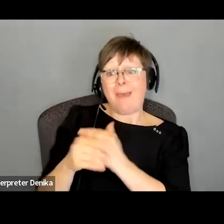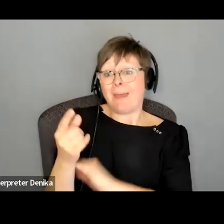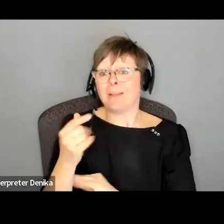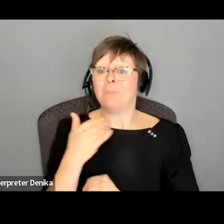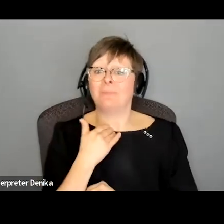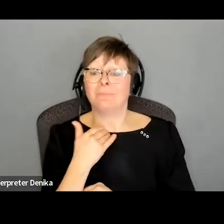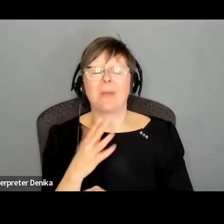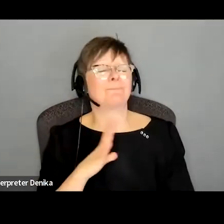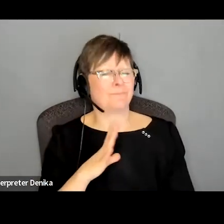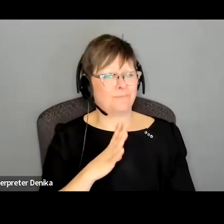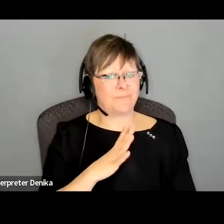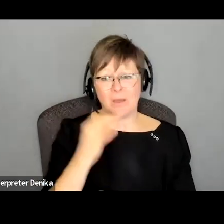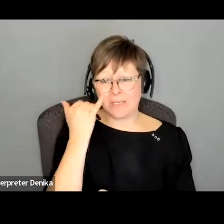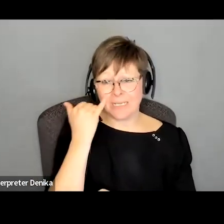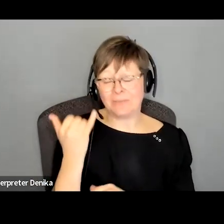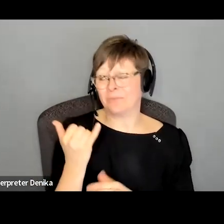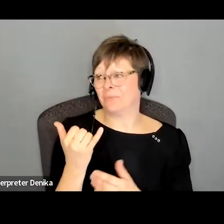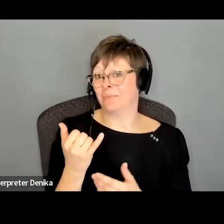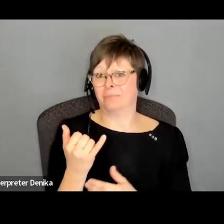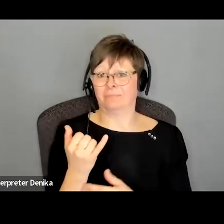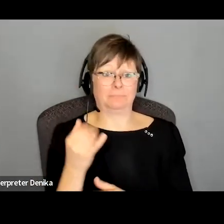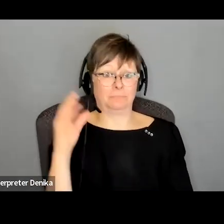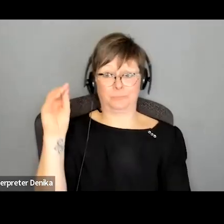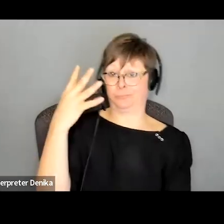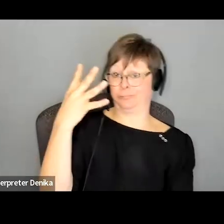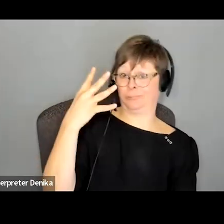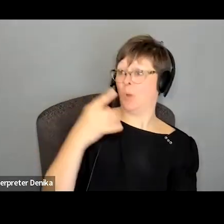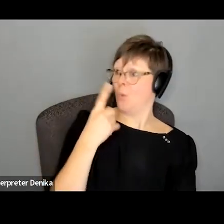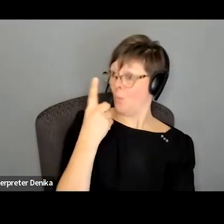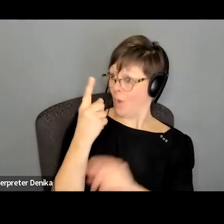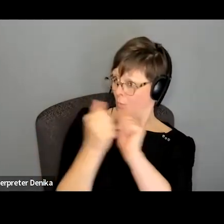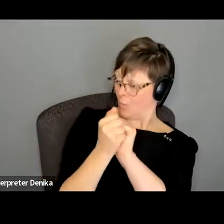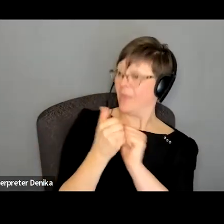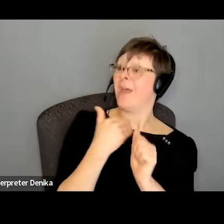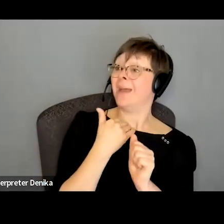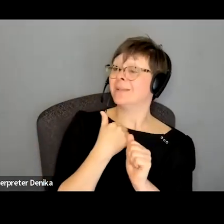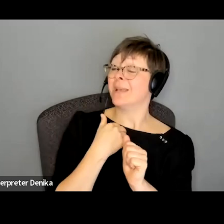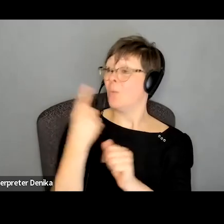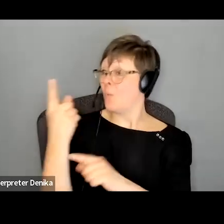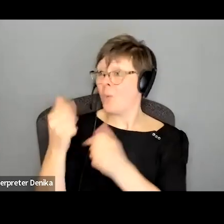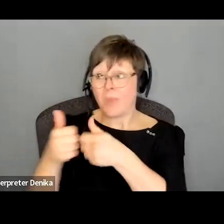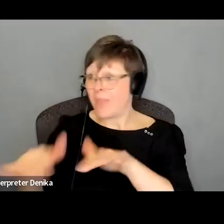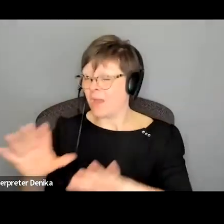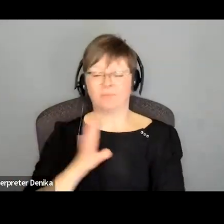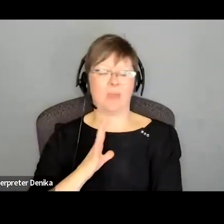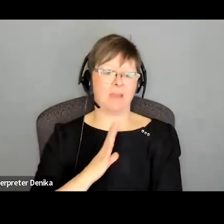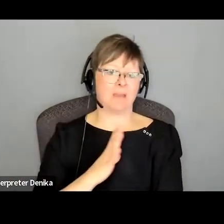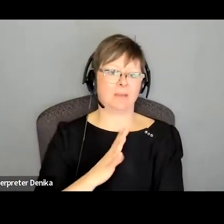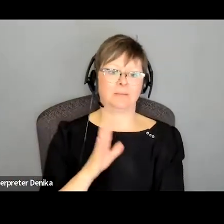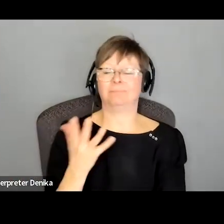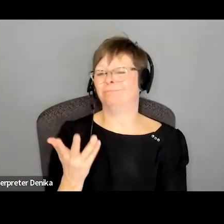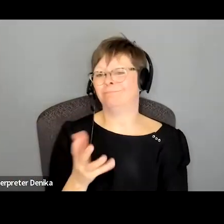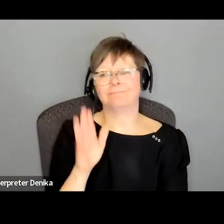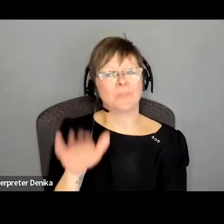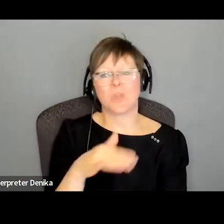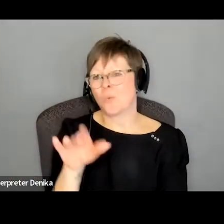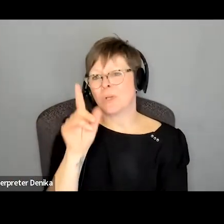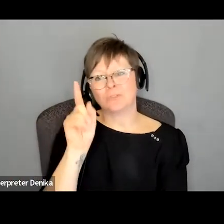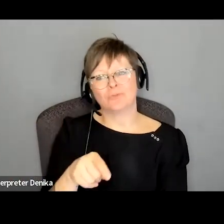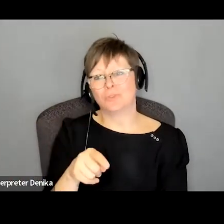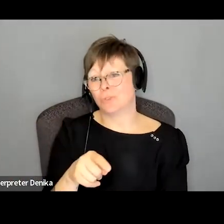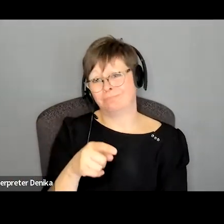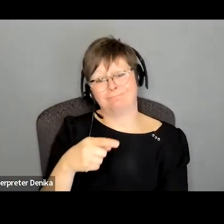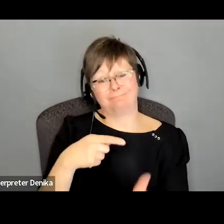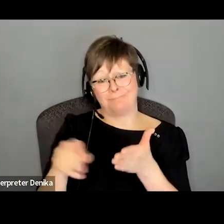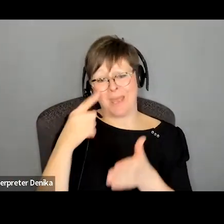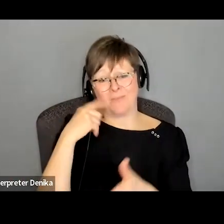welcomed if you want to do one with and one without that's great too we try to keep it open because no one should be happy have to pay for dialect coaches